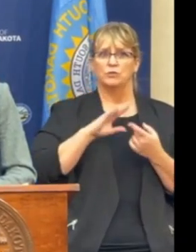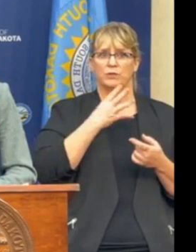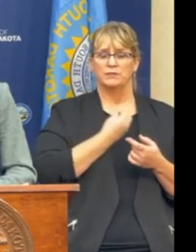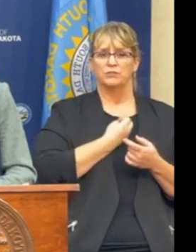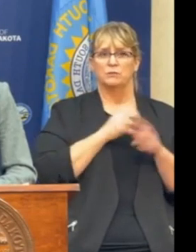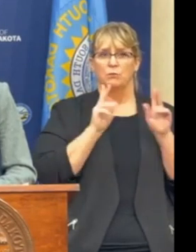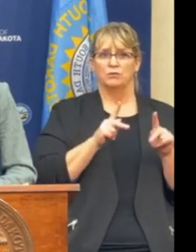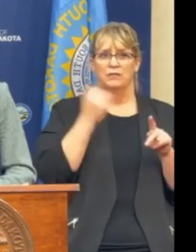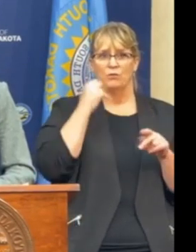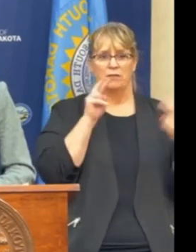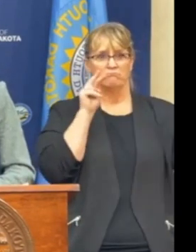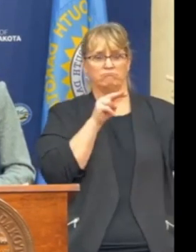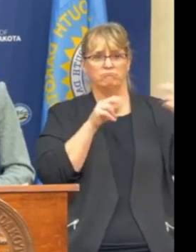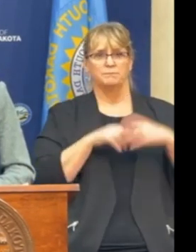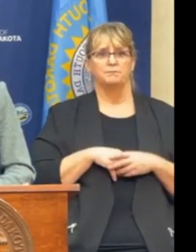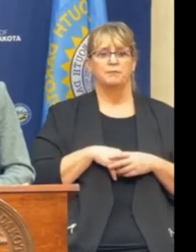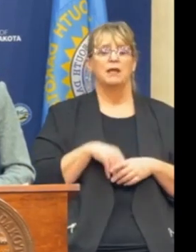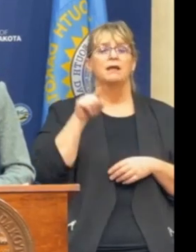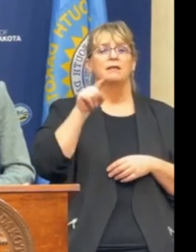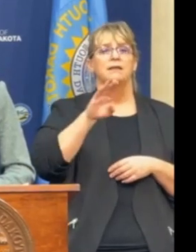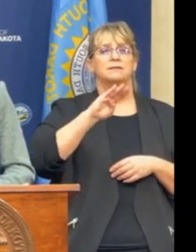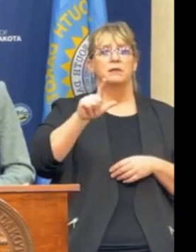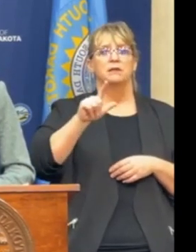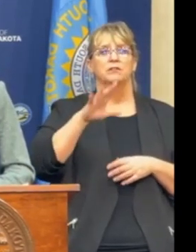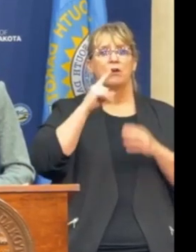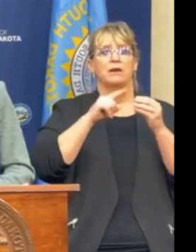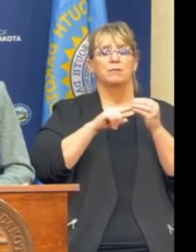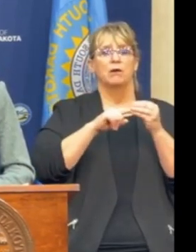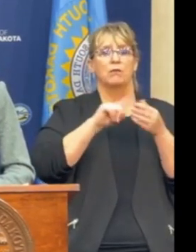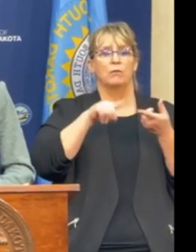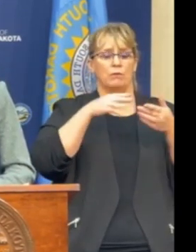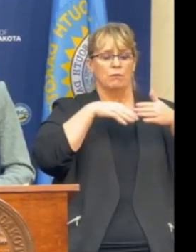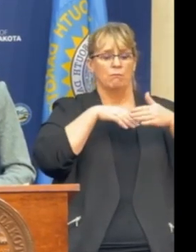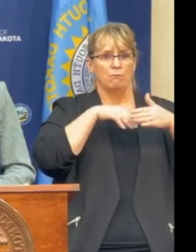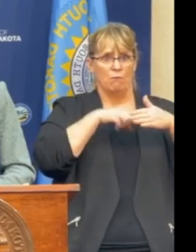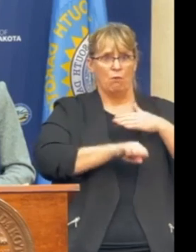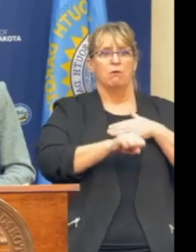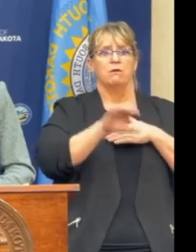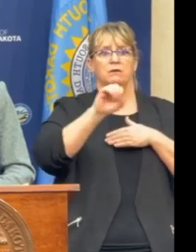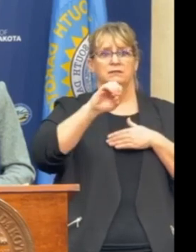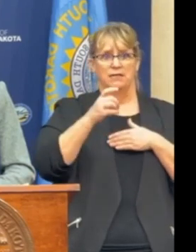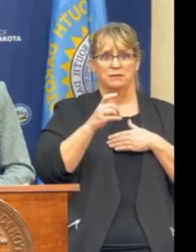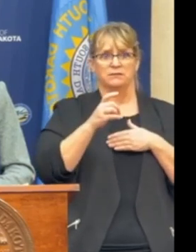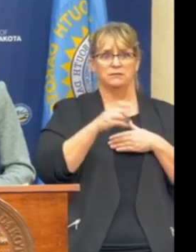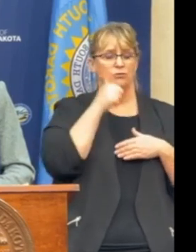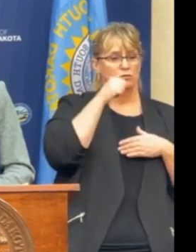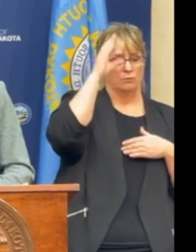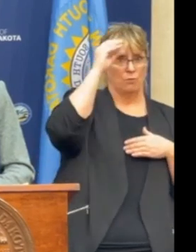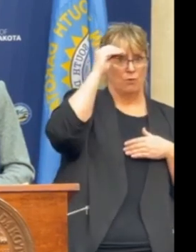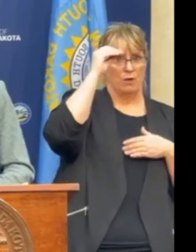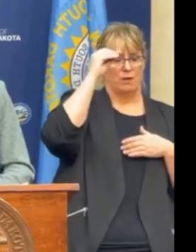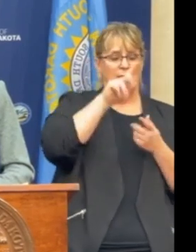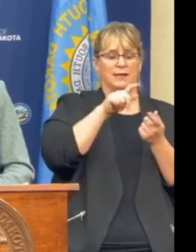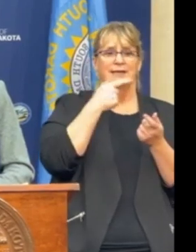them in the eye across the table? This bill is referencing biological sex and it is it specifically saying